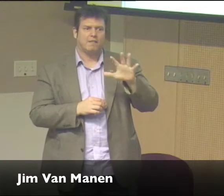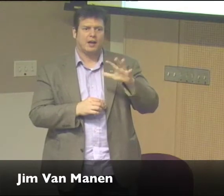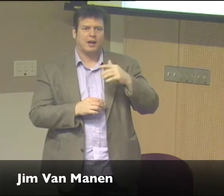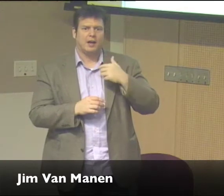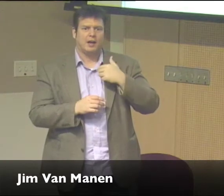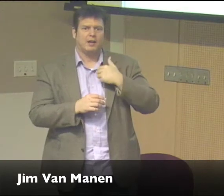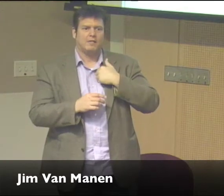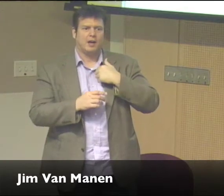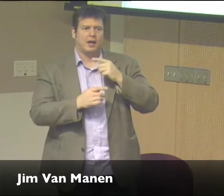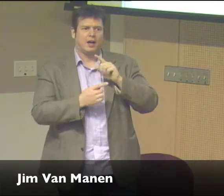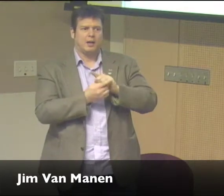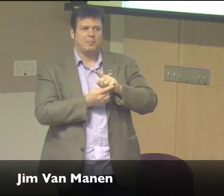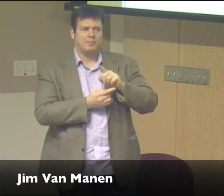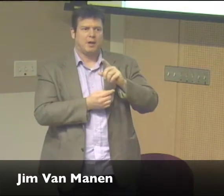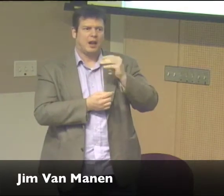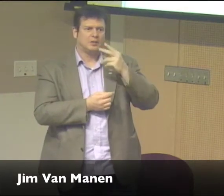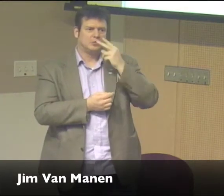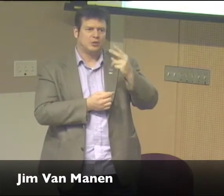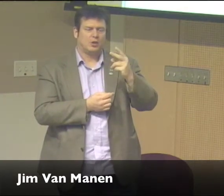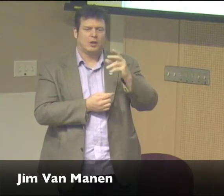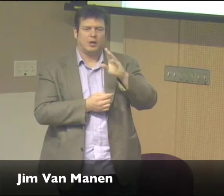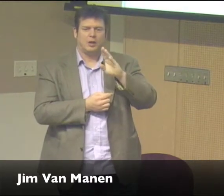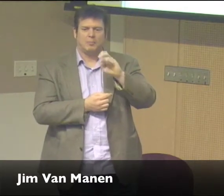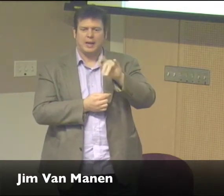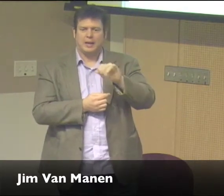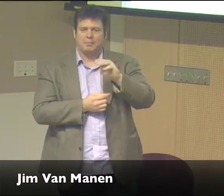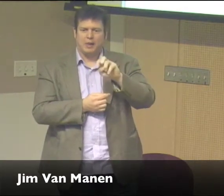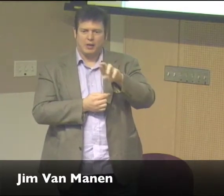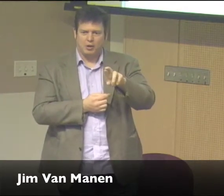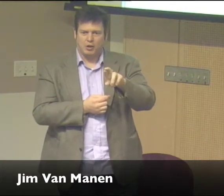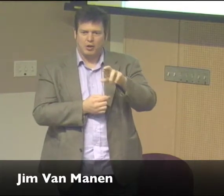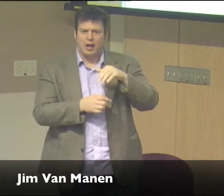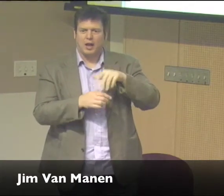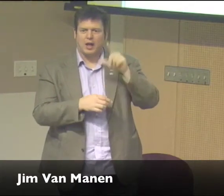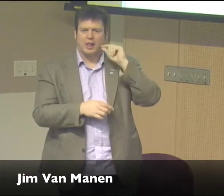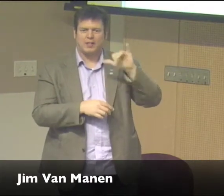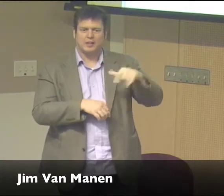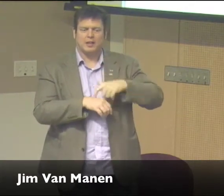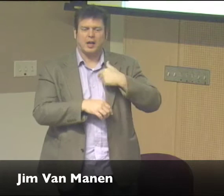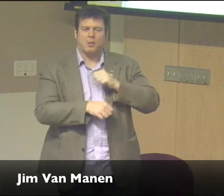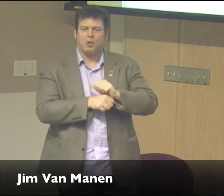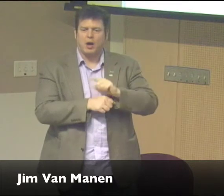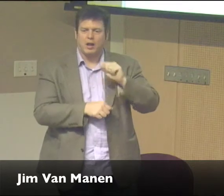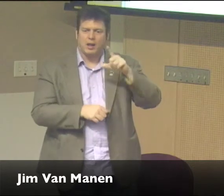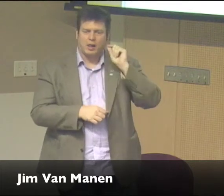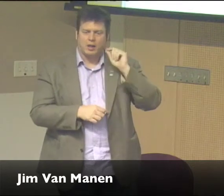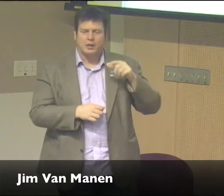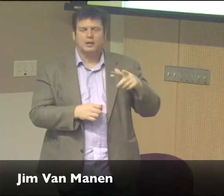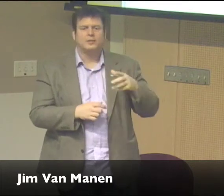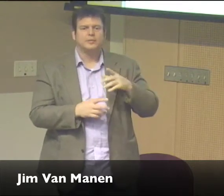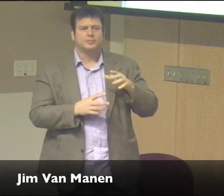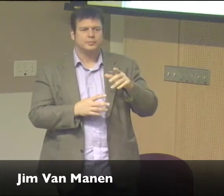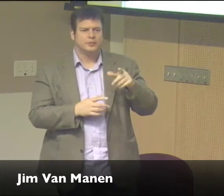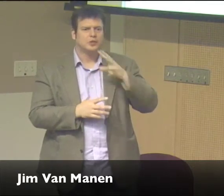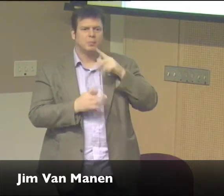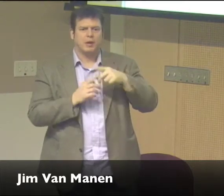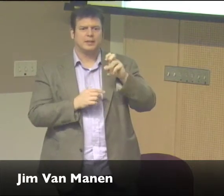In 95, I think, I met or I saw Betty G. Miller in Gallaudet at one time. I worked at Gallaudet.